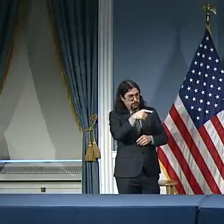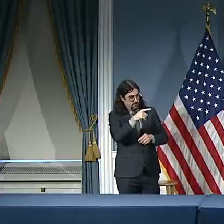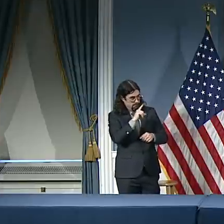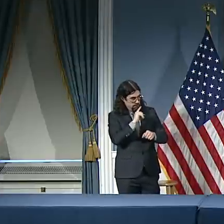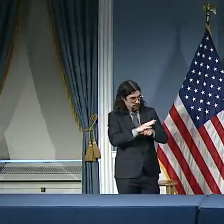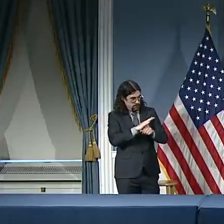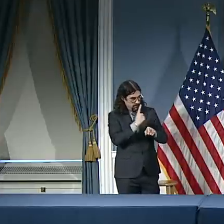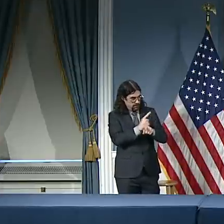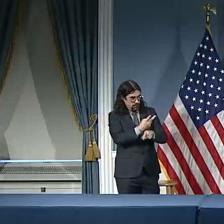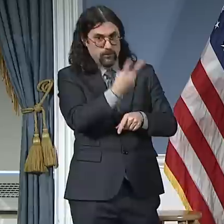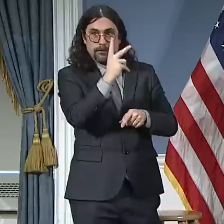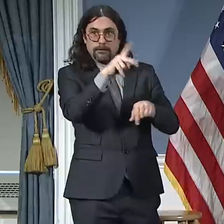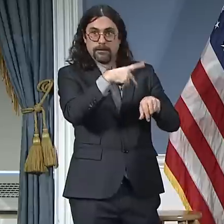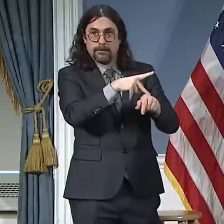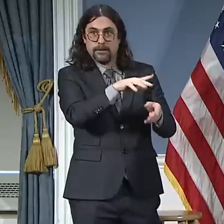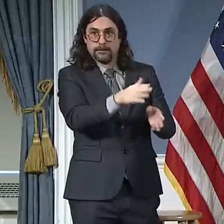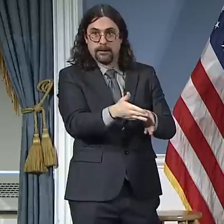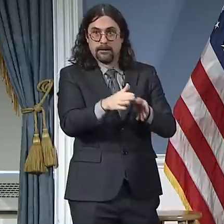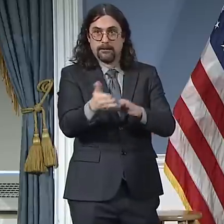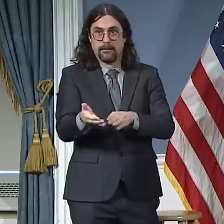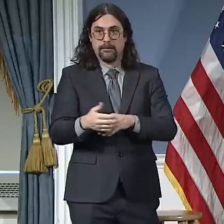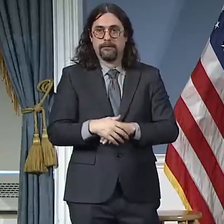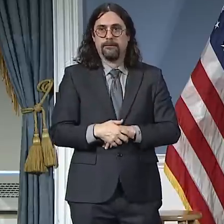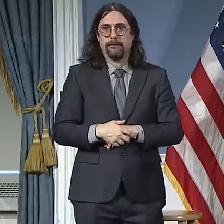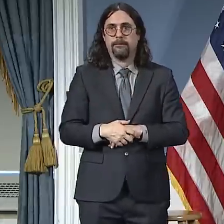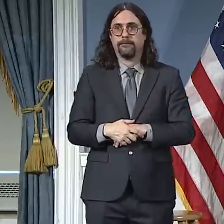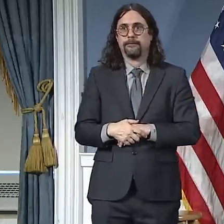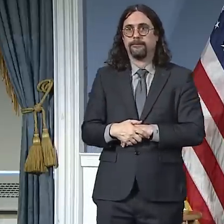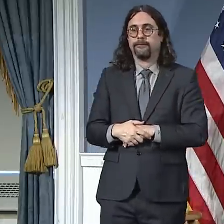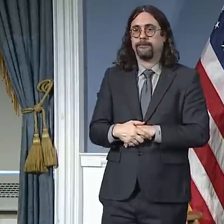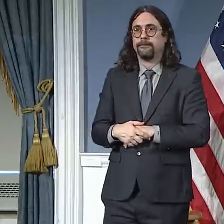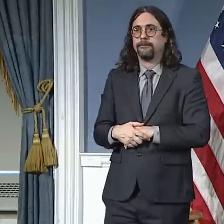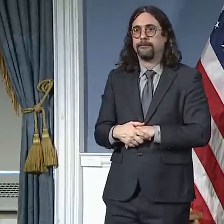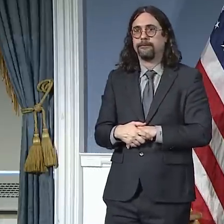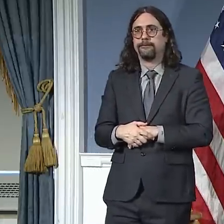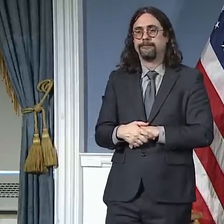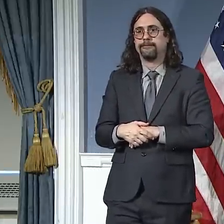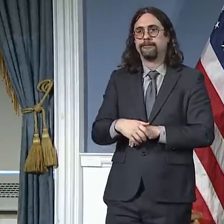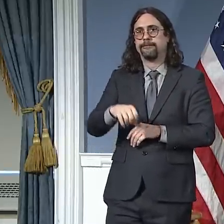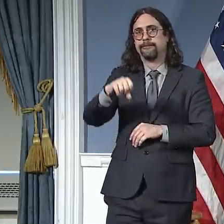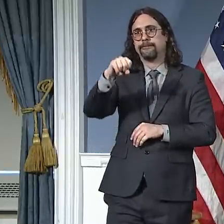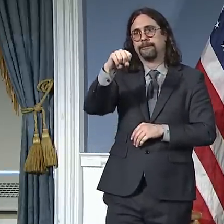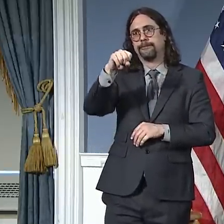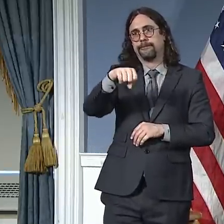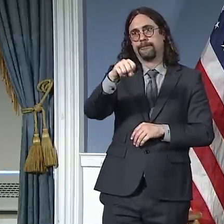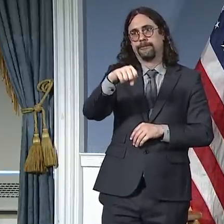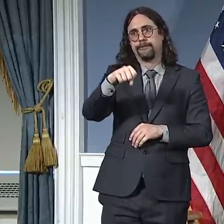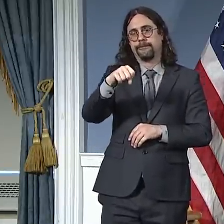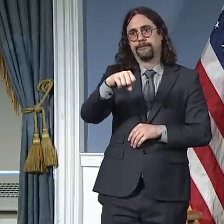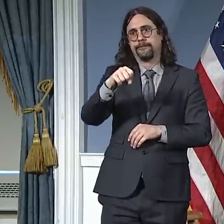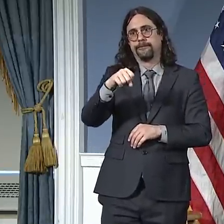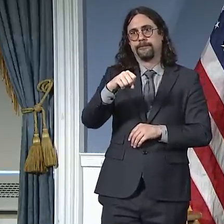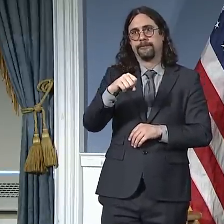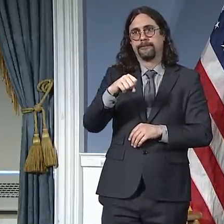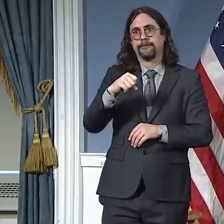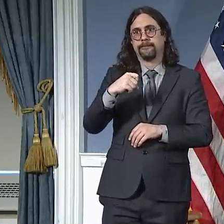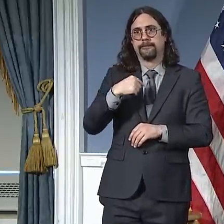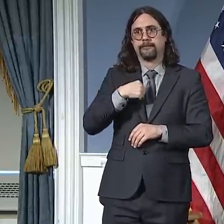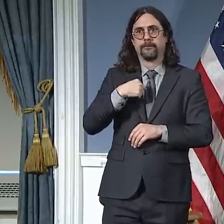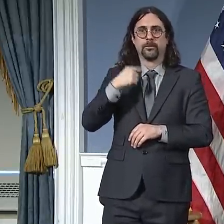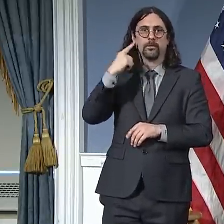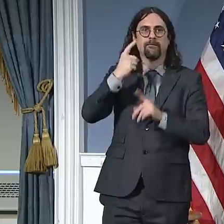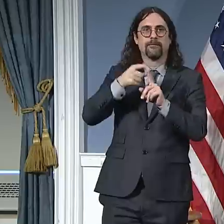building? Alex, I heard from Chancellor Carranza last night and he was very, very sad and very